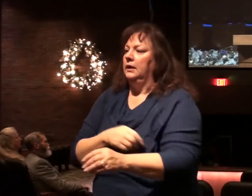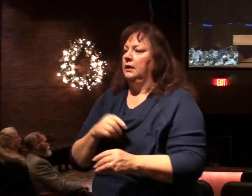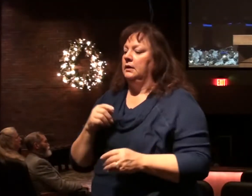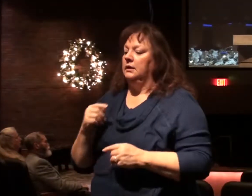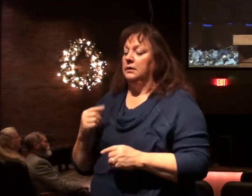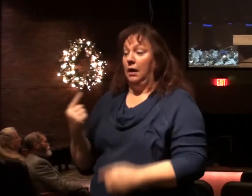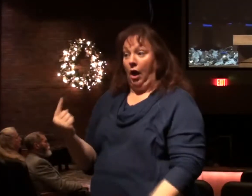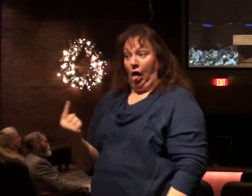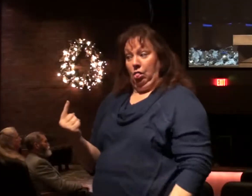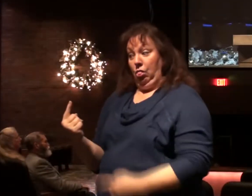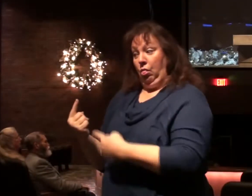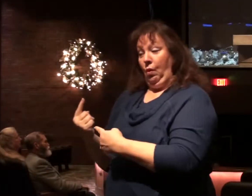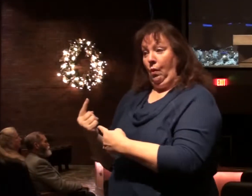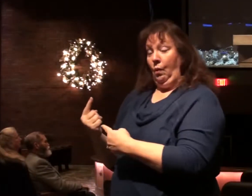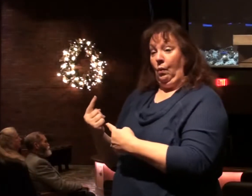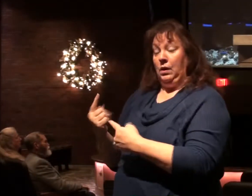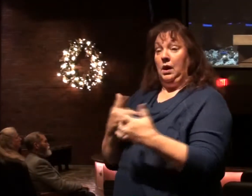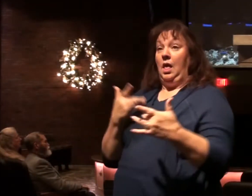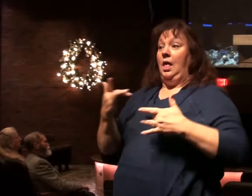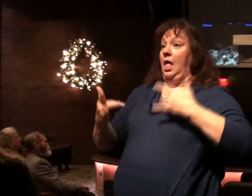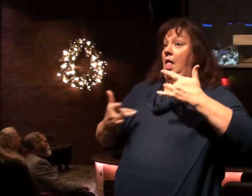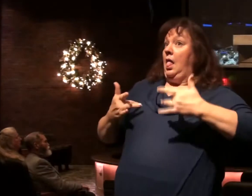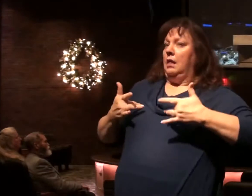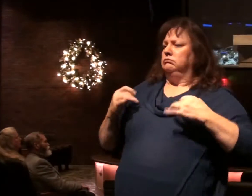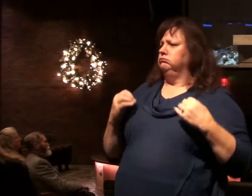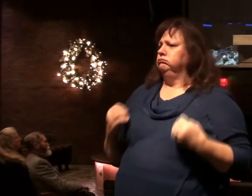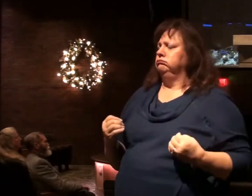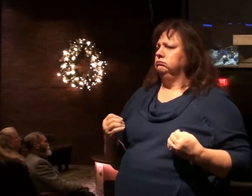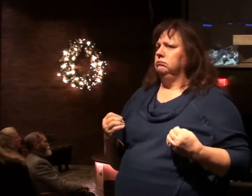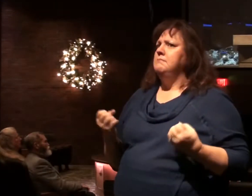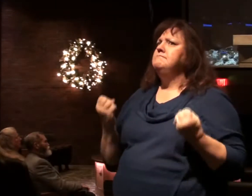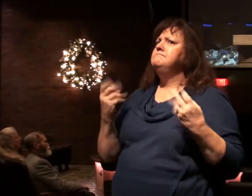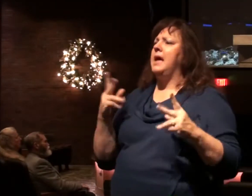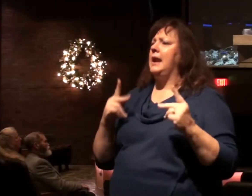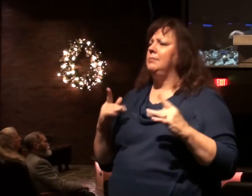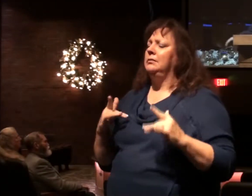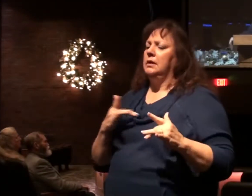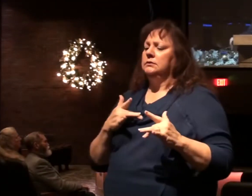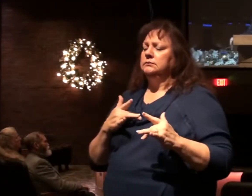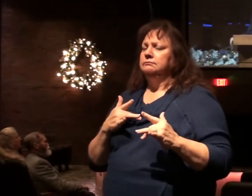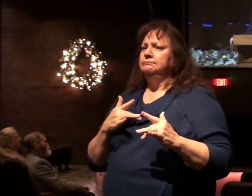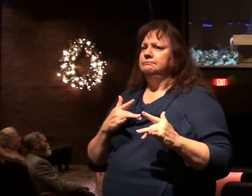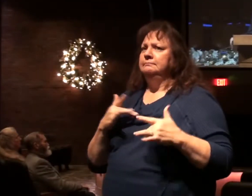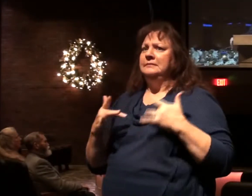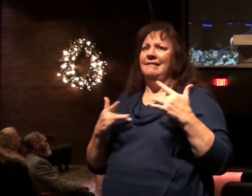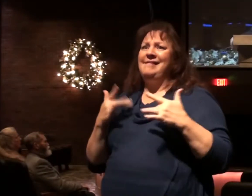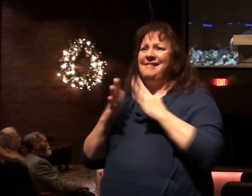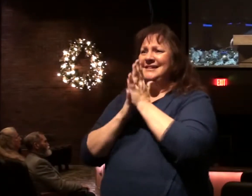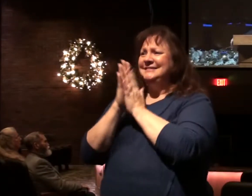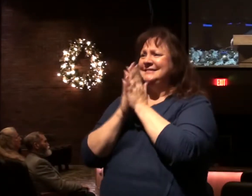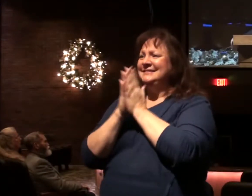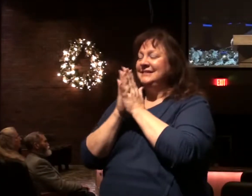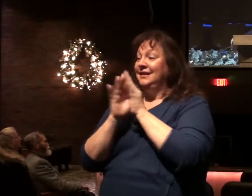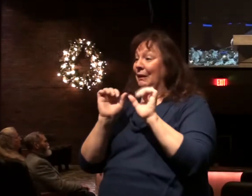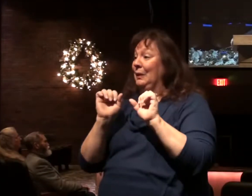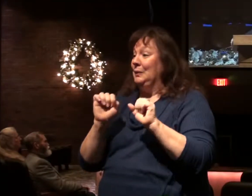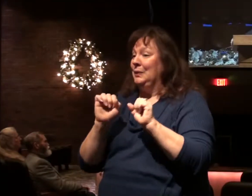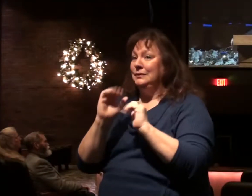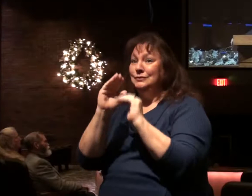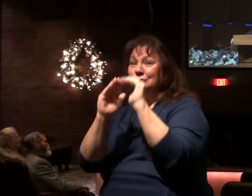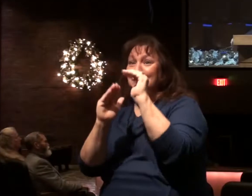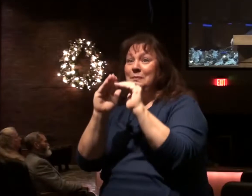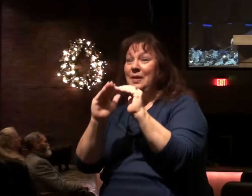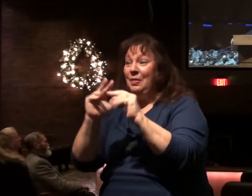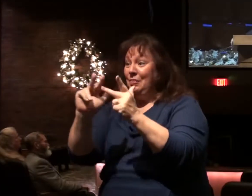hardly alone in his jubilation, this Jewish leader there comment is, he's hardly alone in his jubilation about the possibilities of